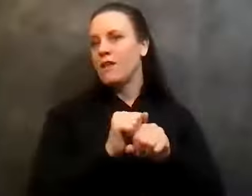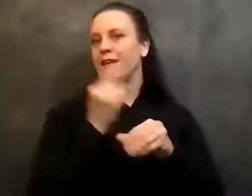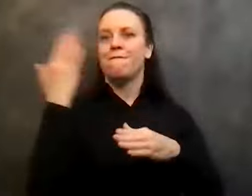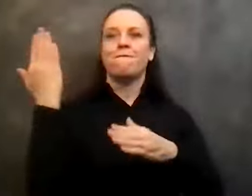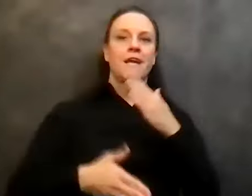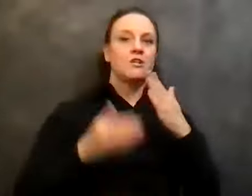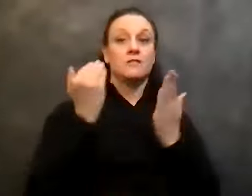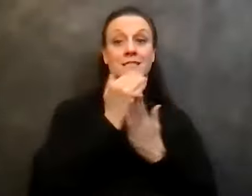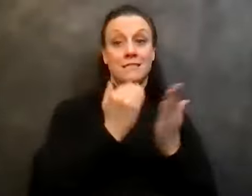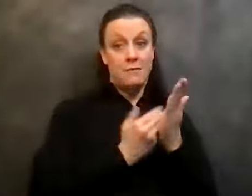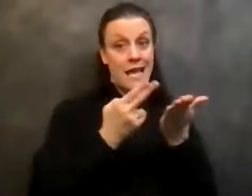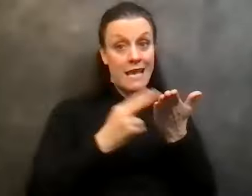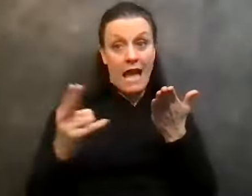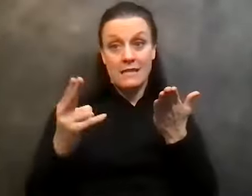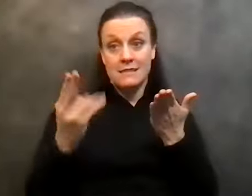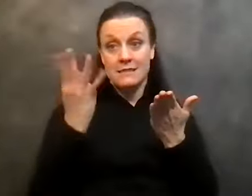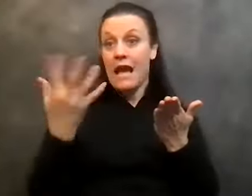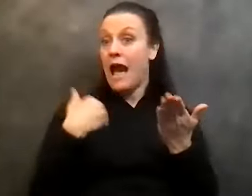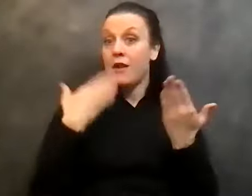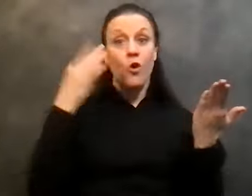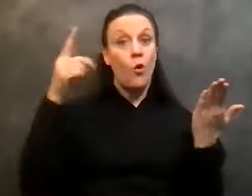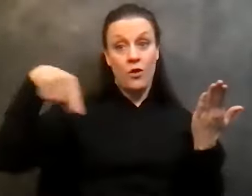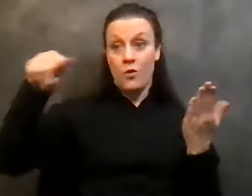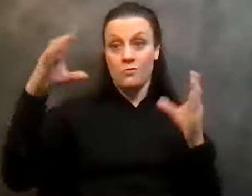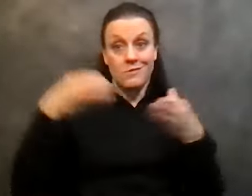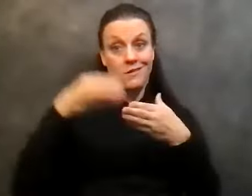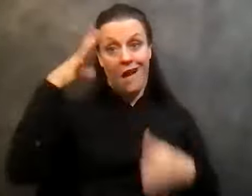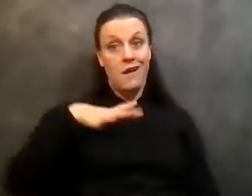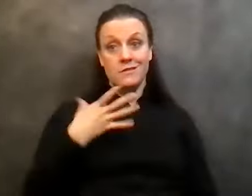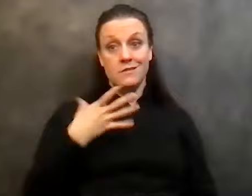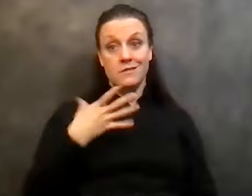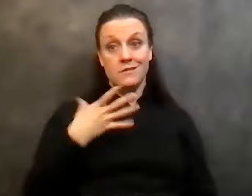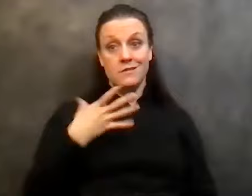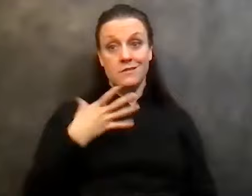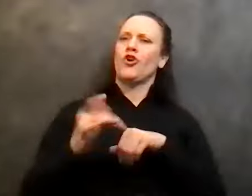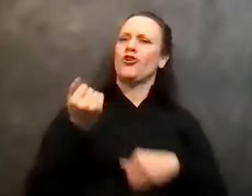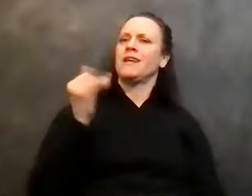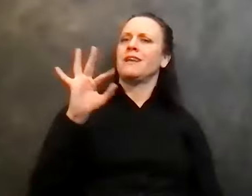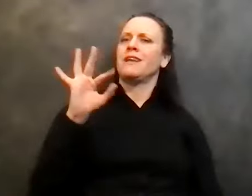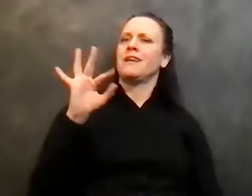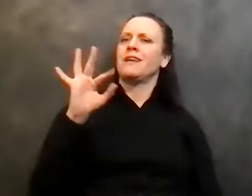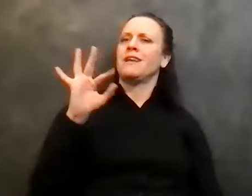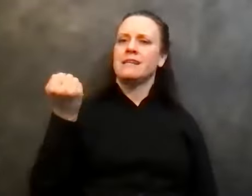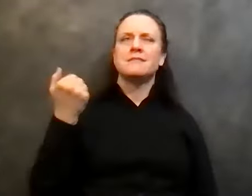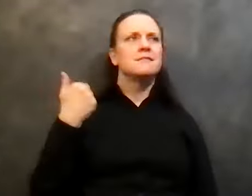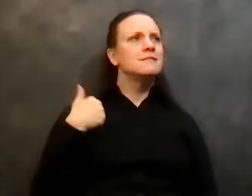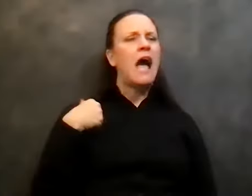And I can honestly say, I don't know where any of them are anymore. You know, this, this is the early nineties, the mid nineties, but I don't know where any of them are anymore,